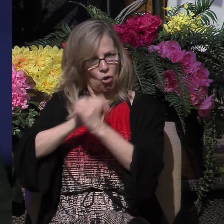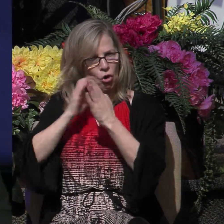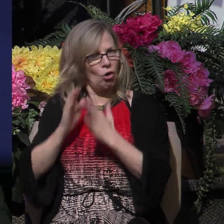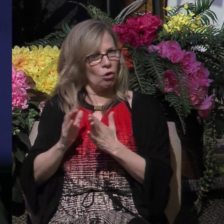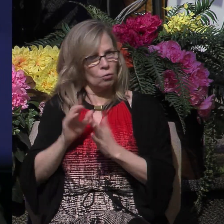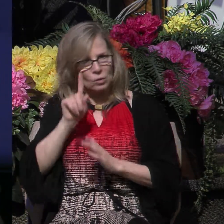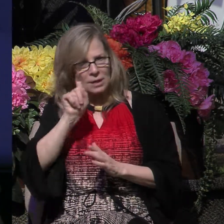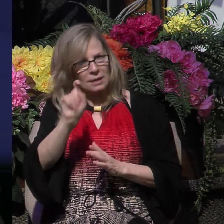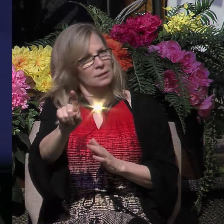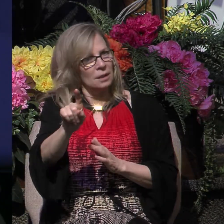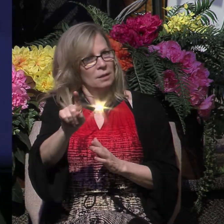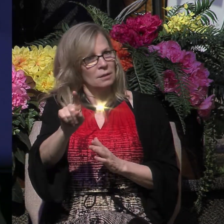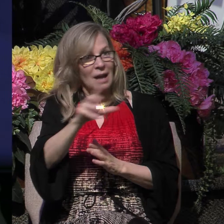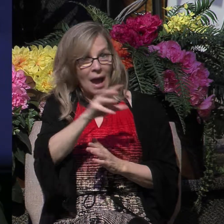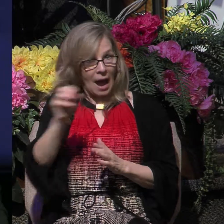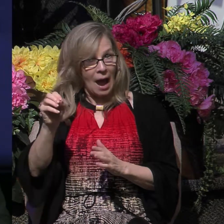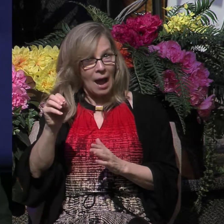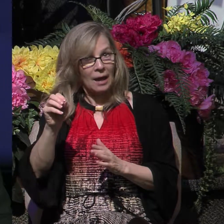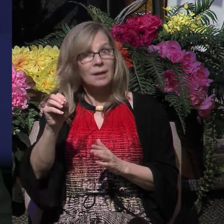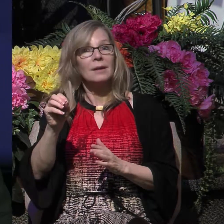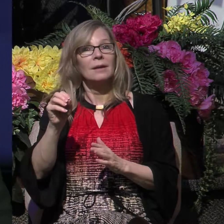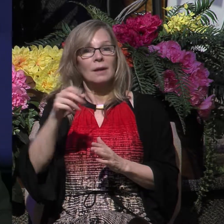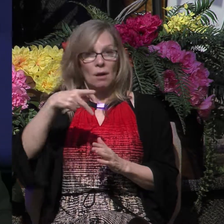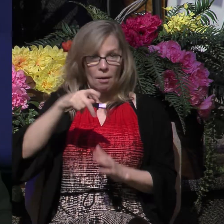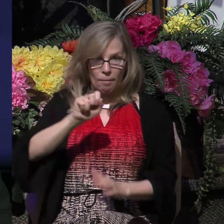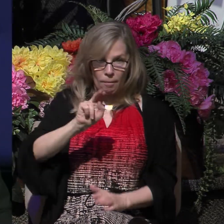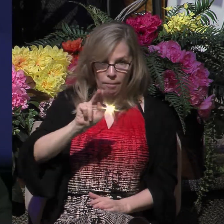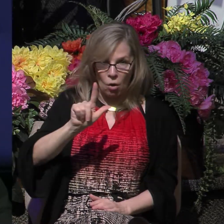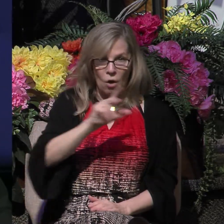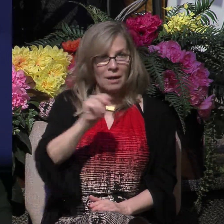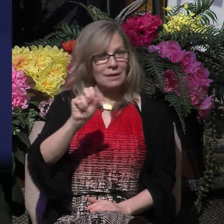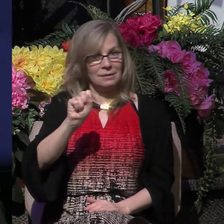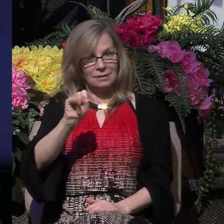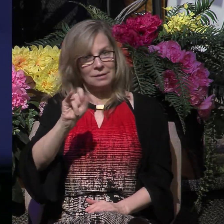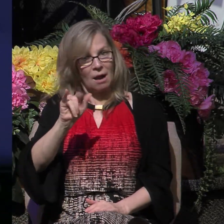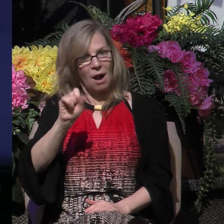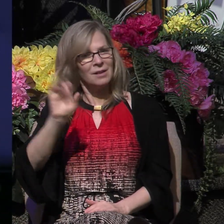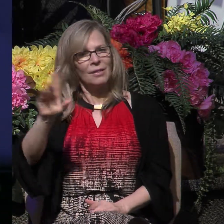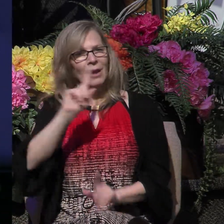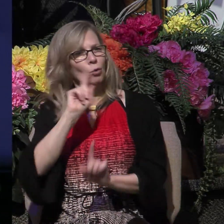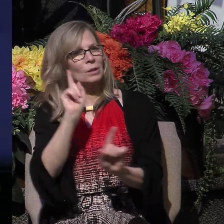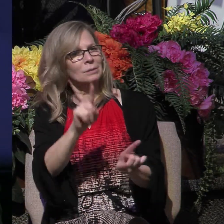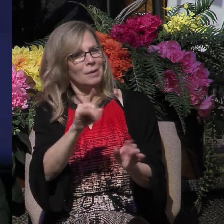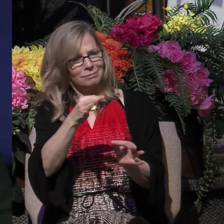and exactly what Paul and Silas meant in their likewise simple and direct response to him.